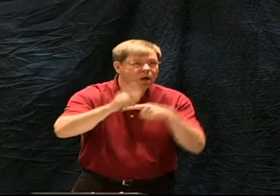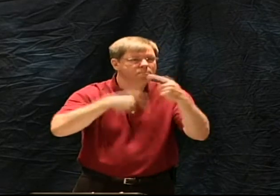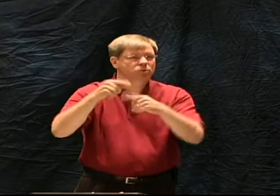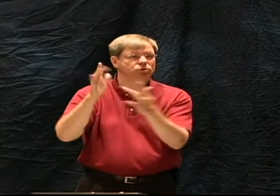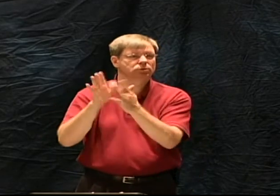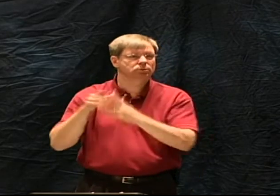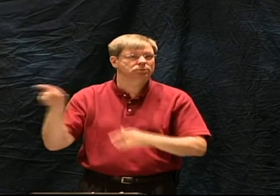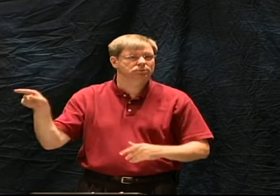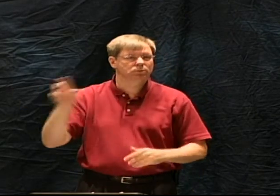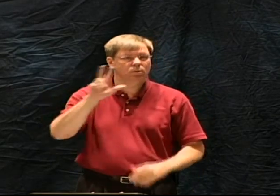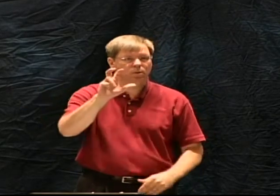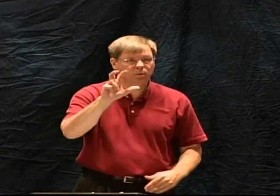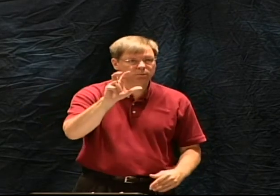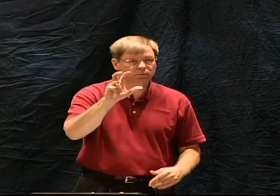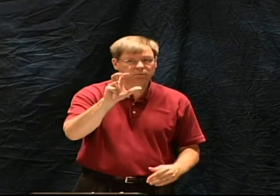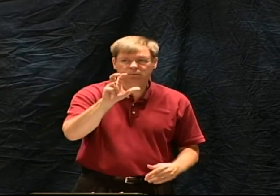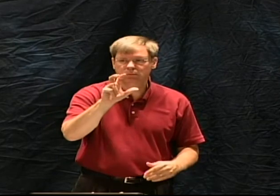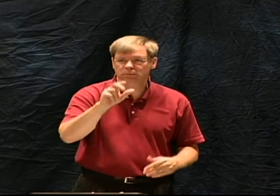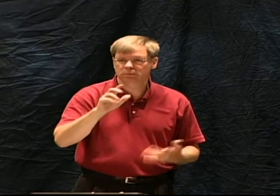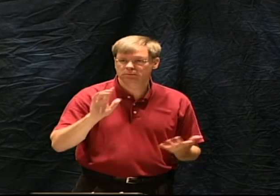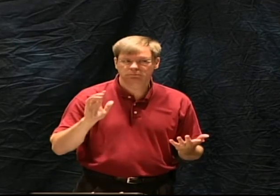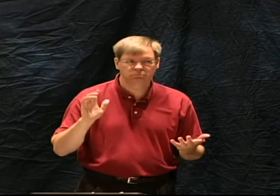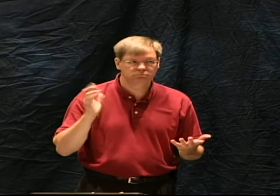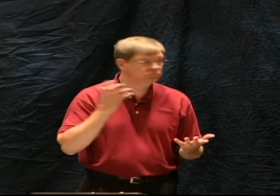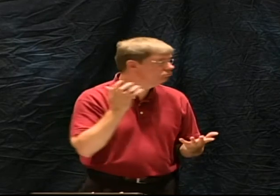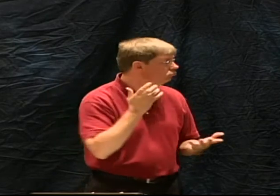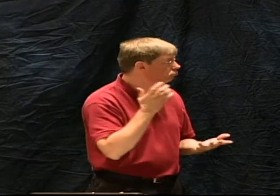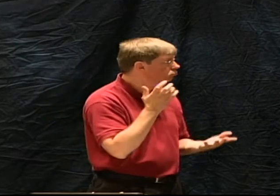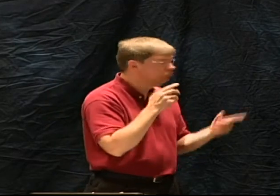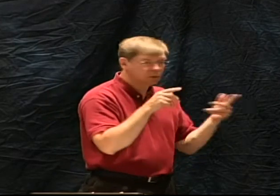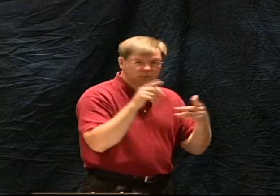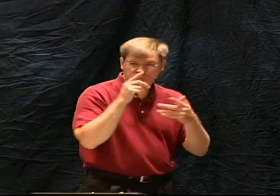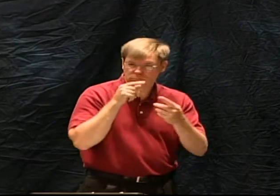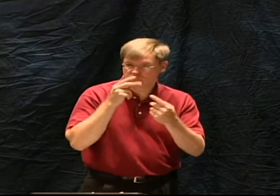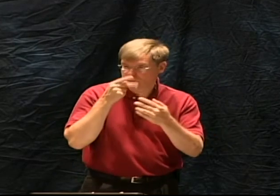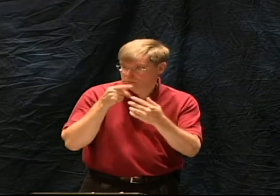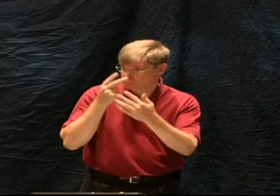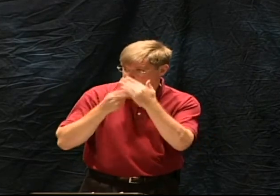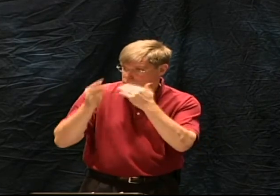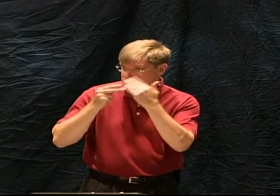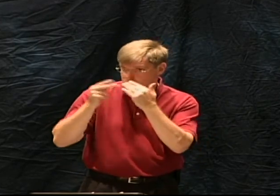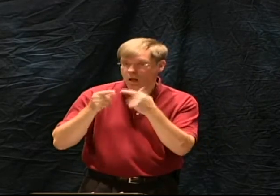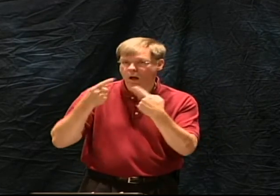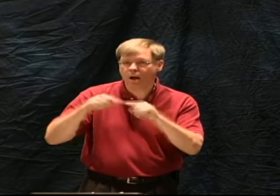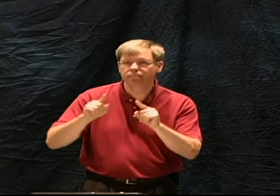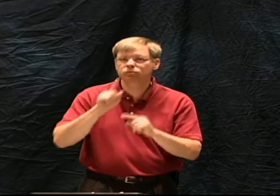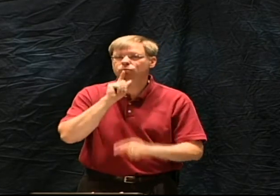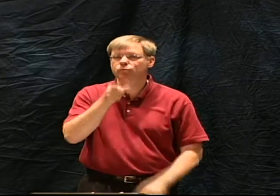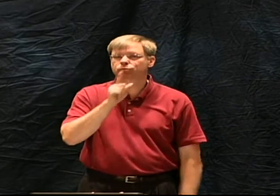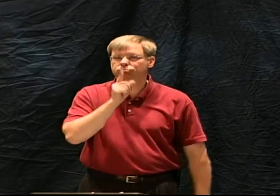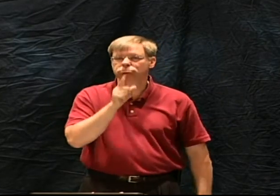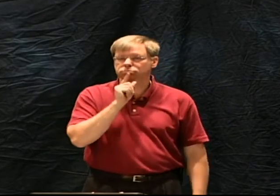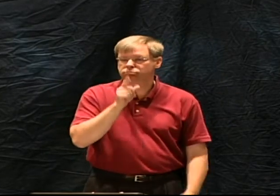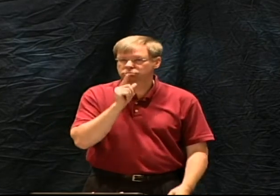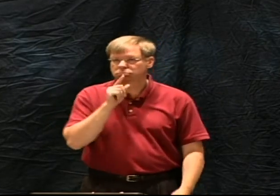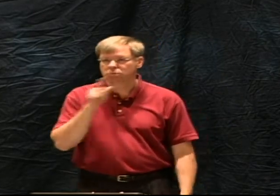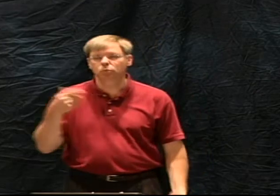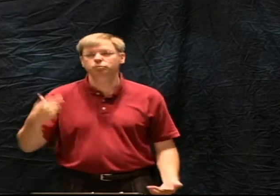altogether there are about 300 prophecies in the old testament referring specifically to jesus and